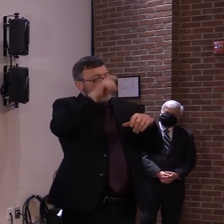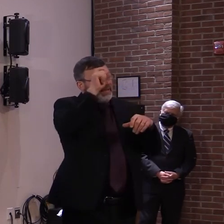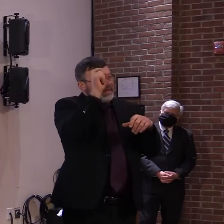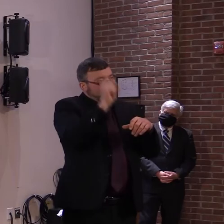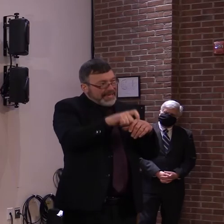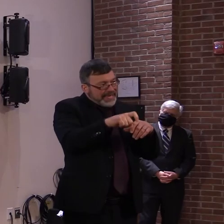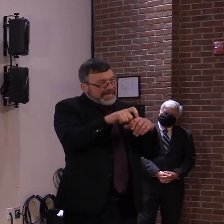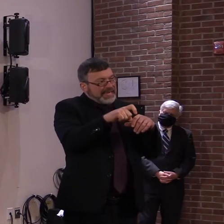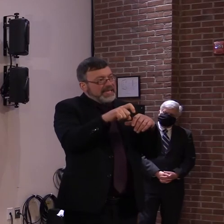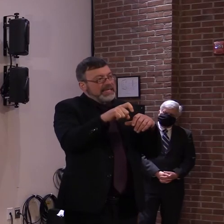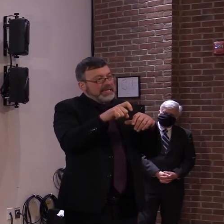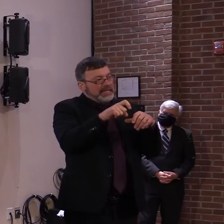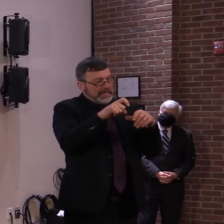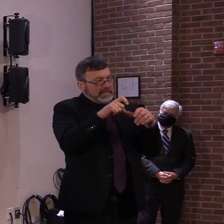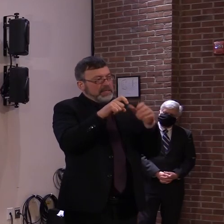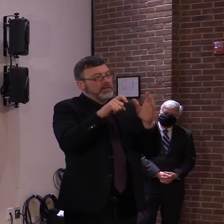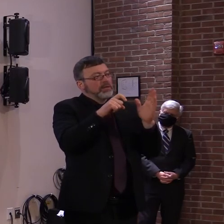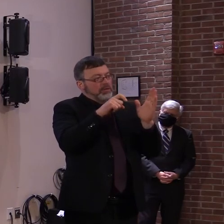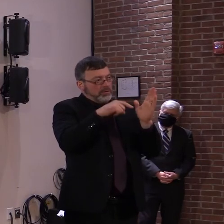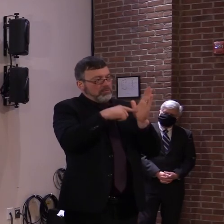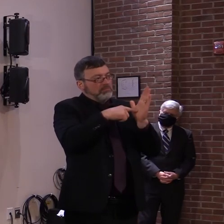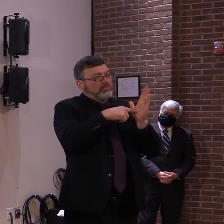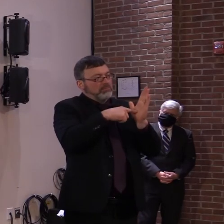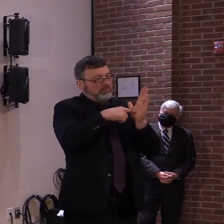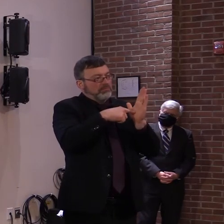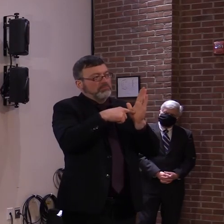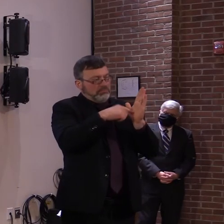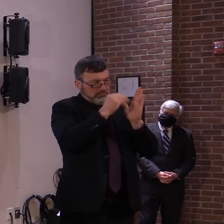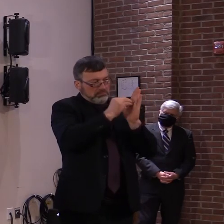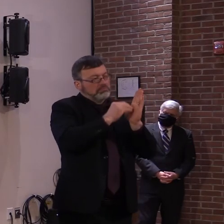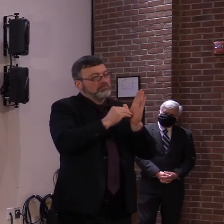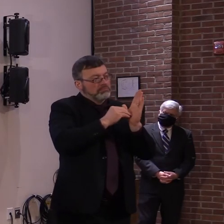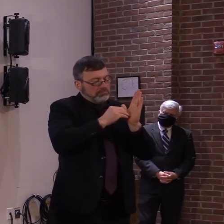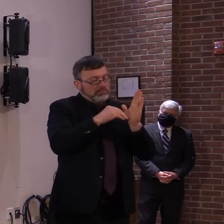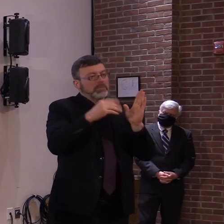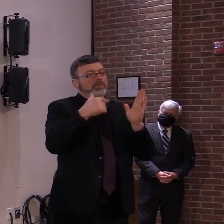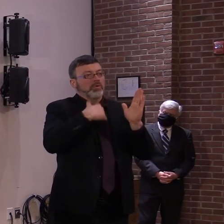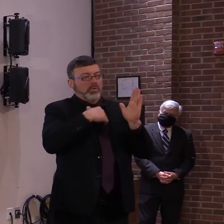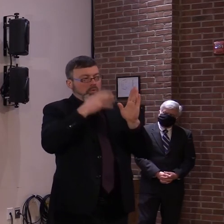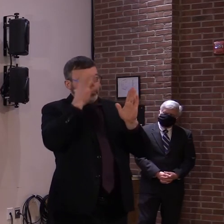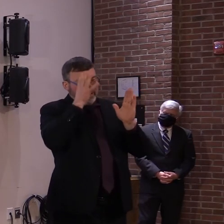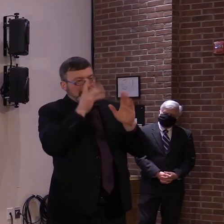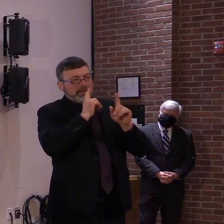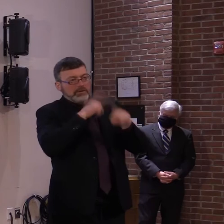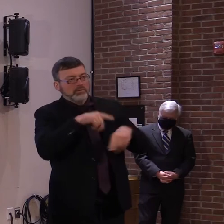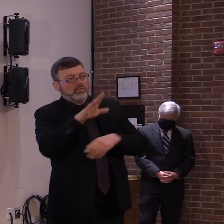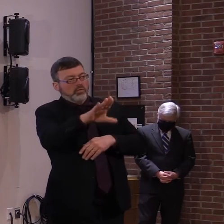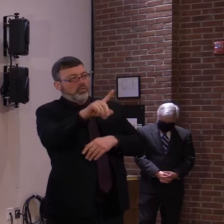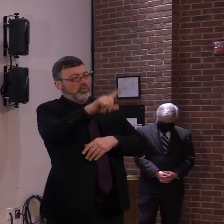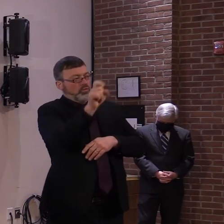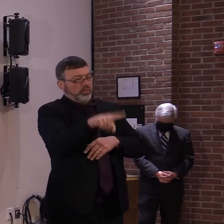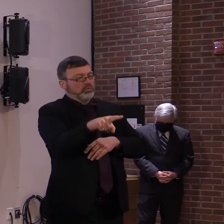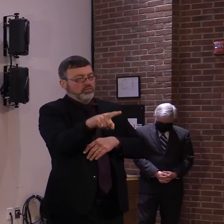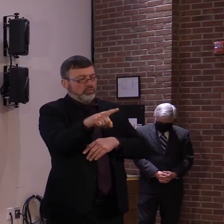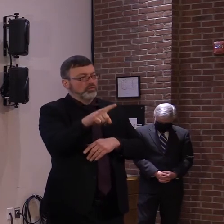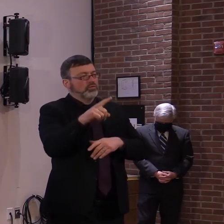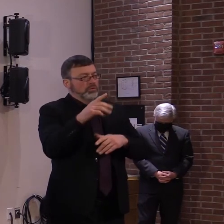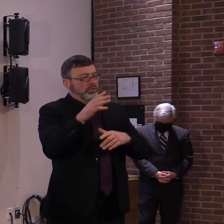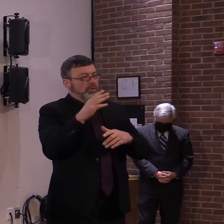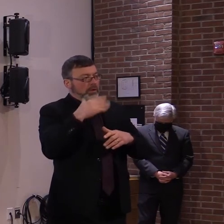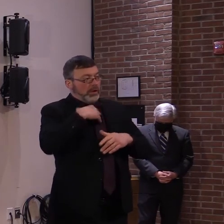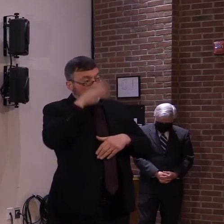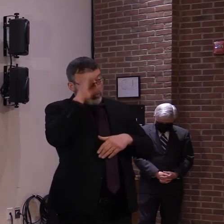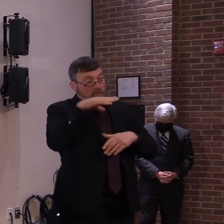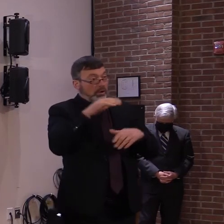that I get back to you on that with the mRNA, because that is of interest. Because I know that some of the other vaccine platforms